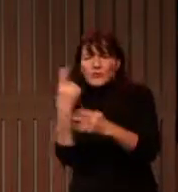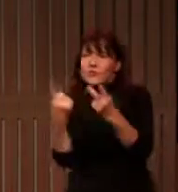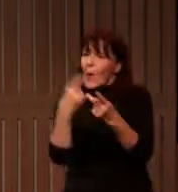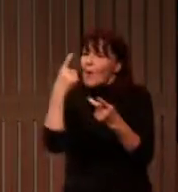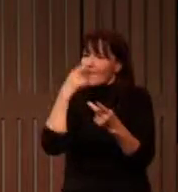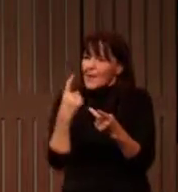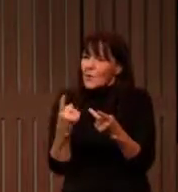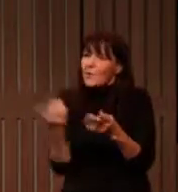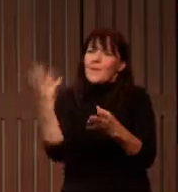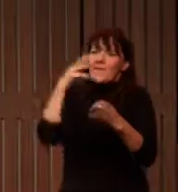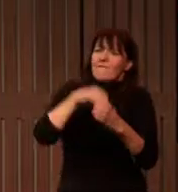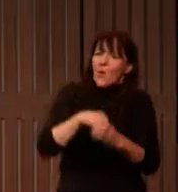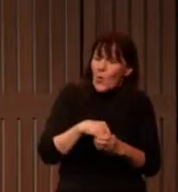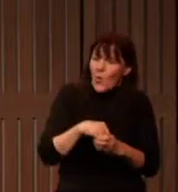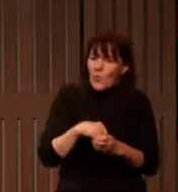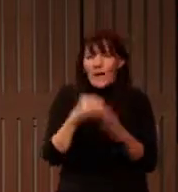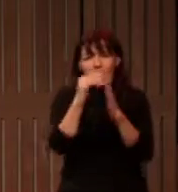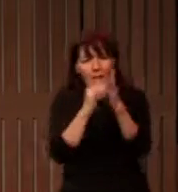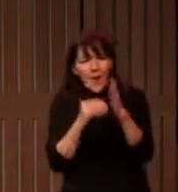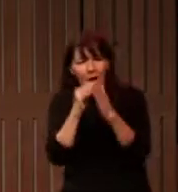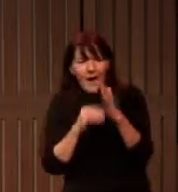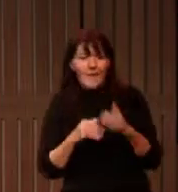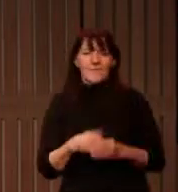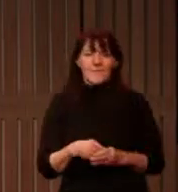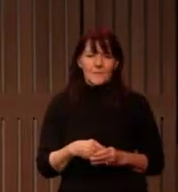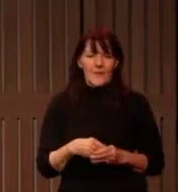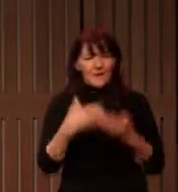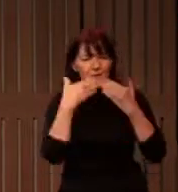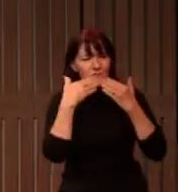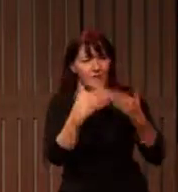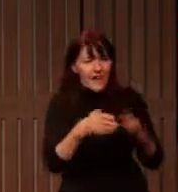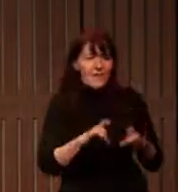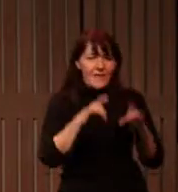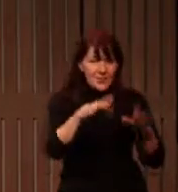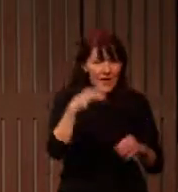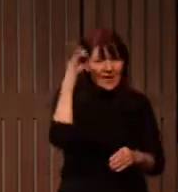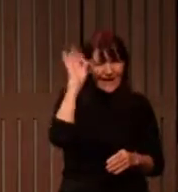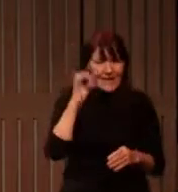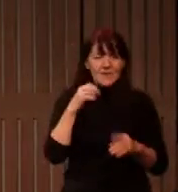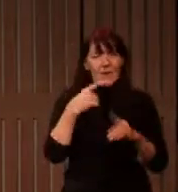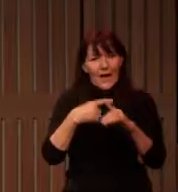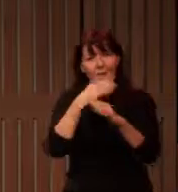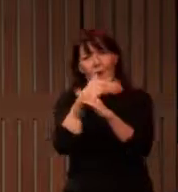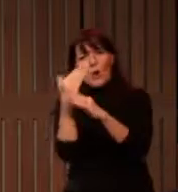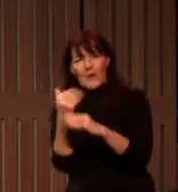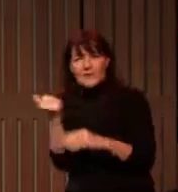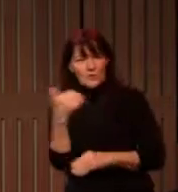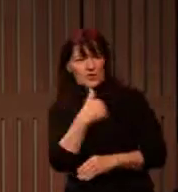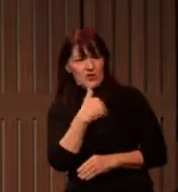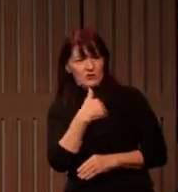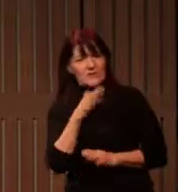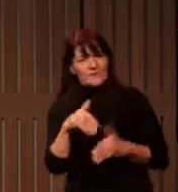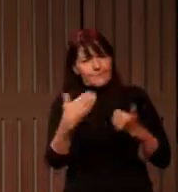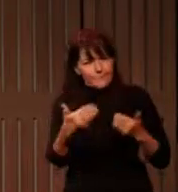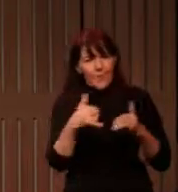up, get involved, be part of it. I'd like to thank the Australia Council and the Opera House for their generosity in putting these awards